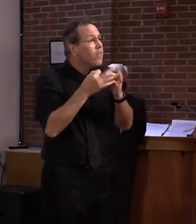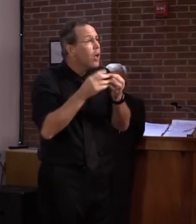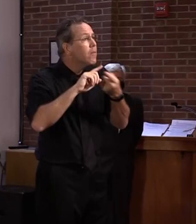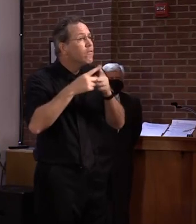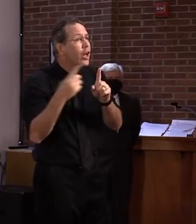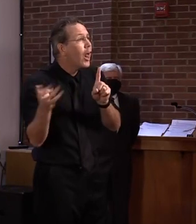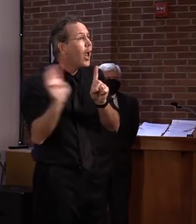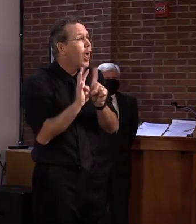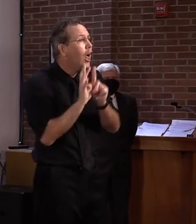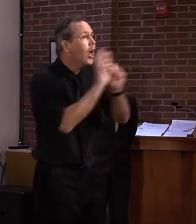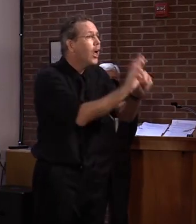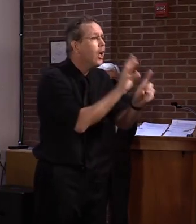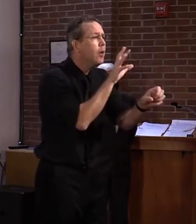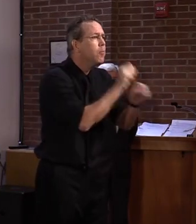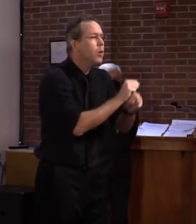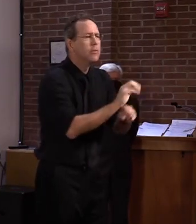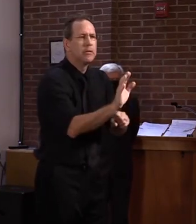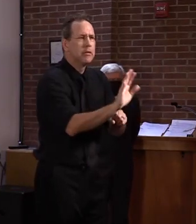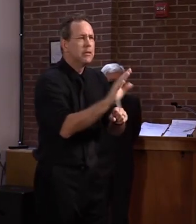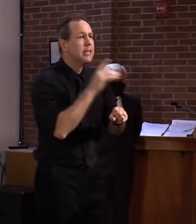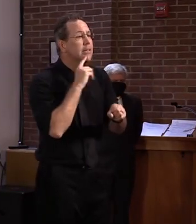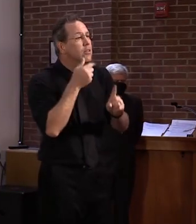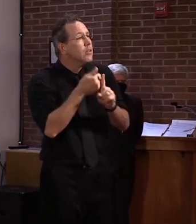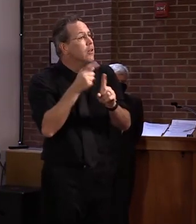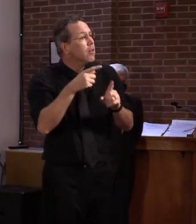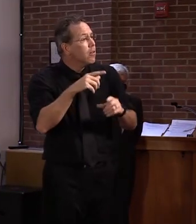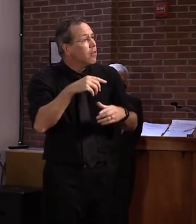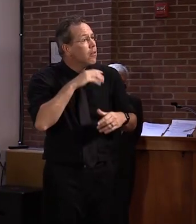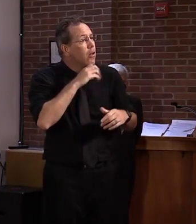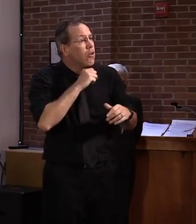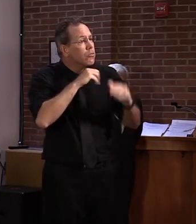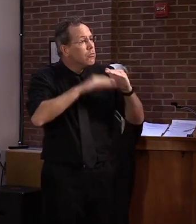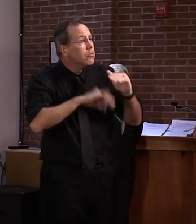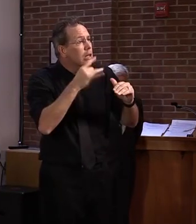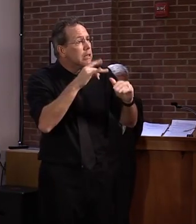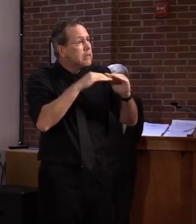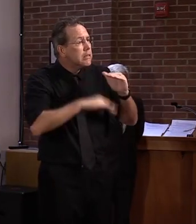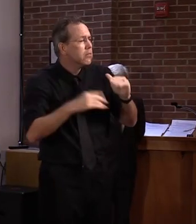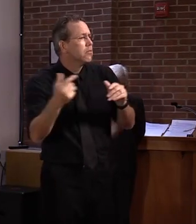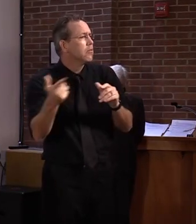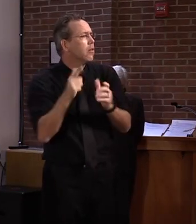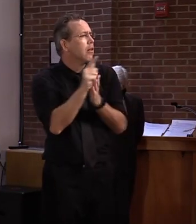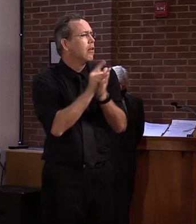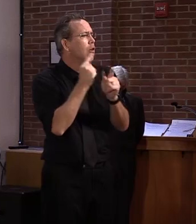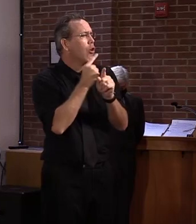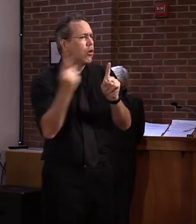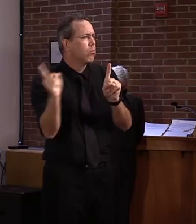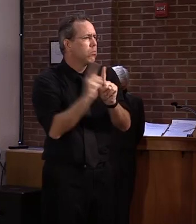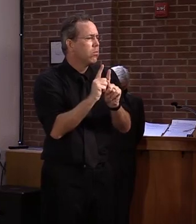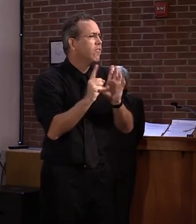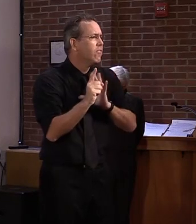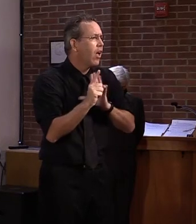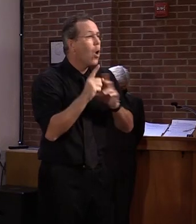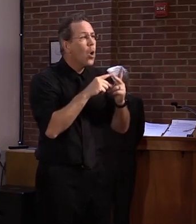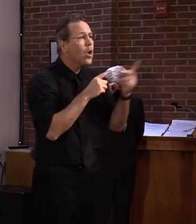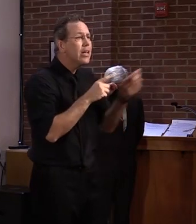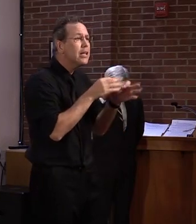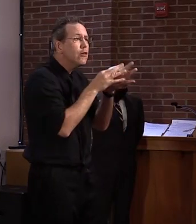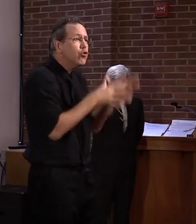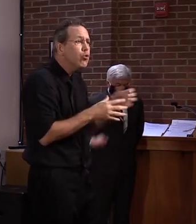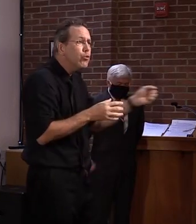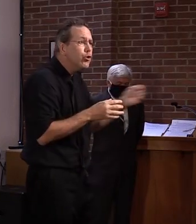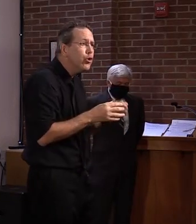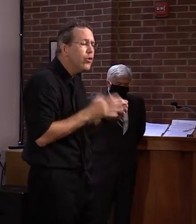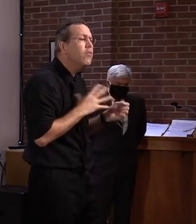necessary. If you are a minor, that must have a legal guardian present, or if you need support of a translator, this is